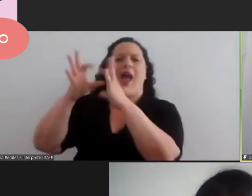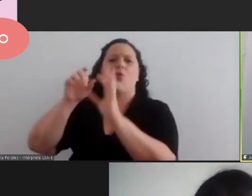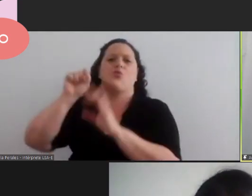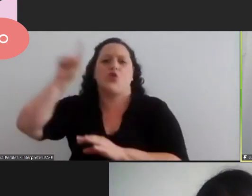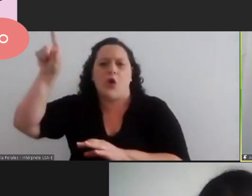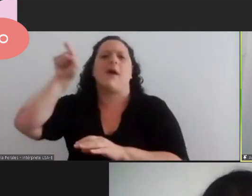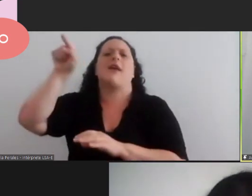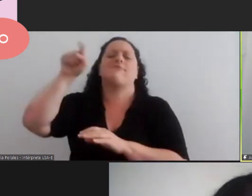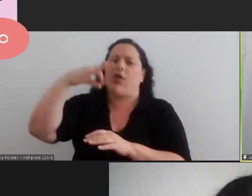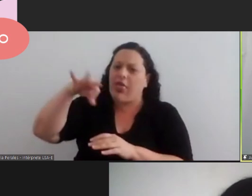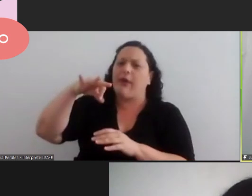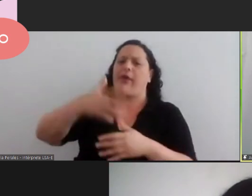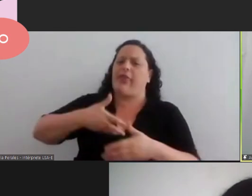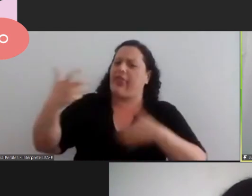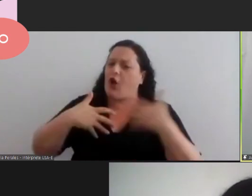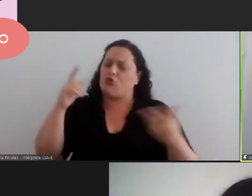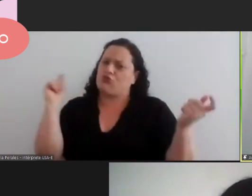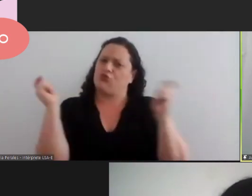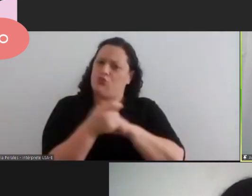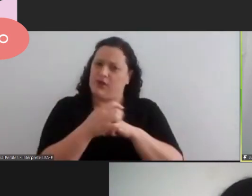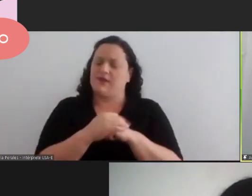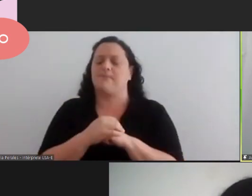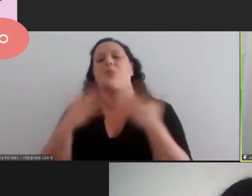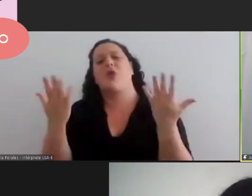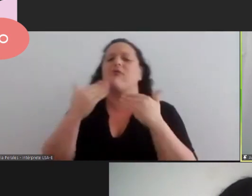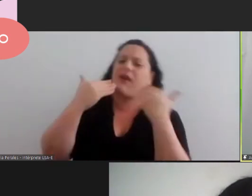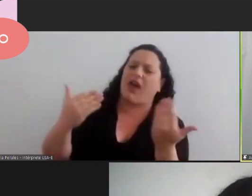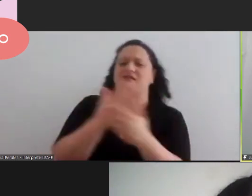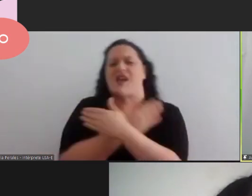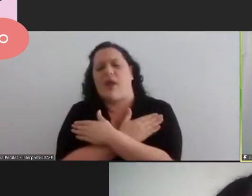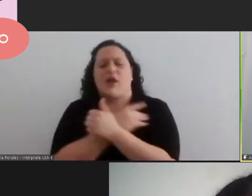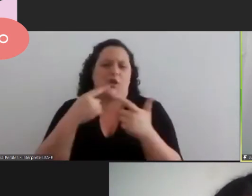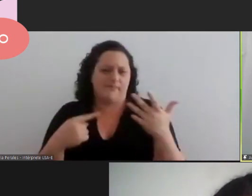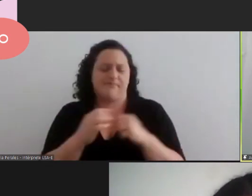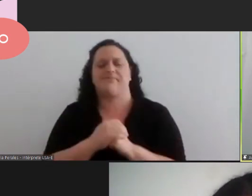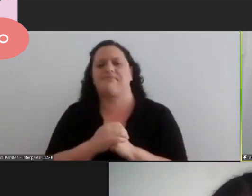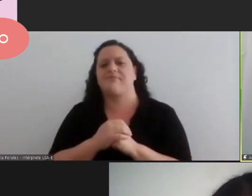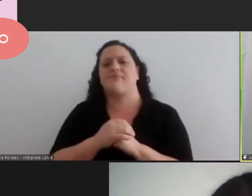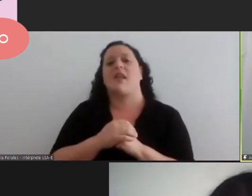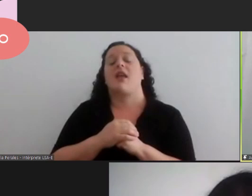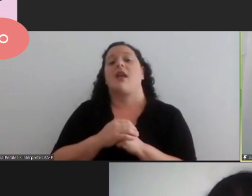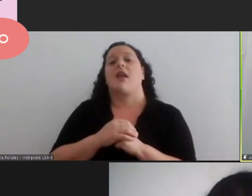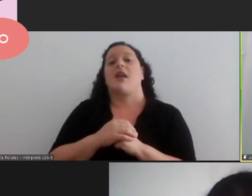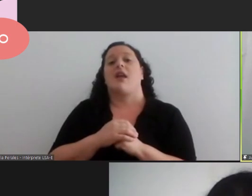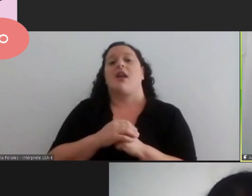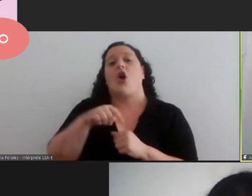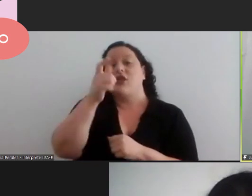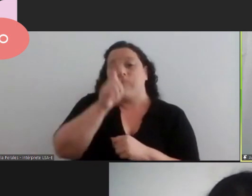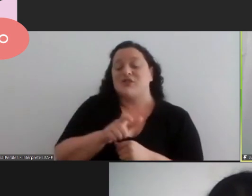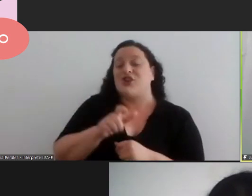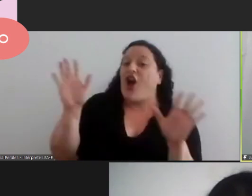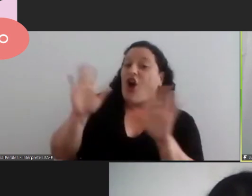messages hugs for you too and victoria says hi floor excellent reflection